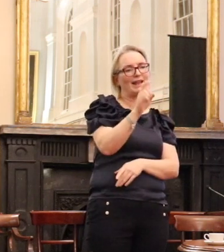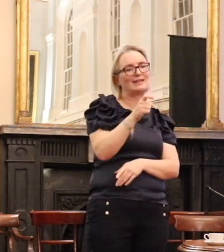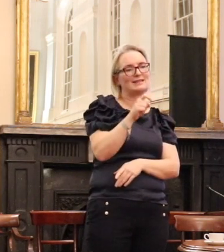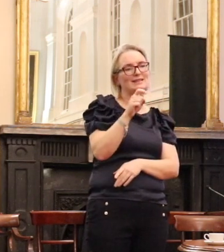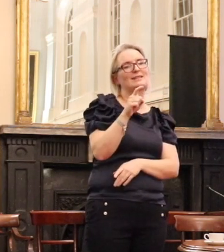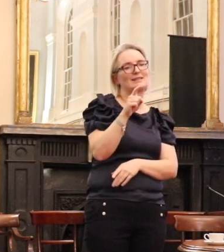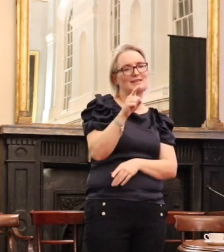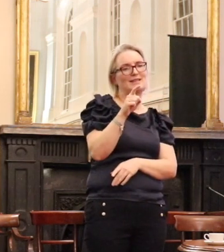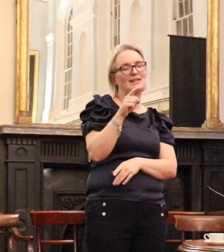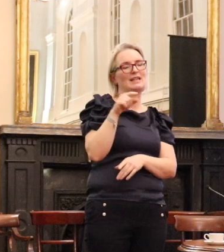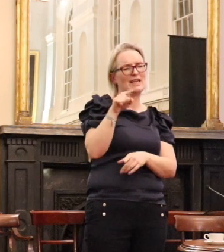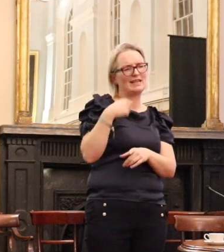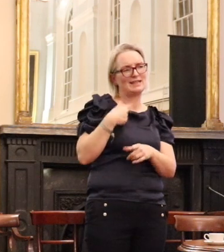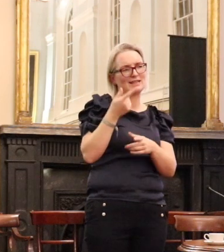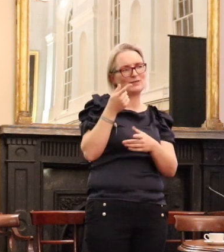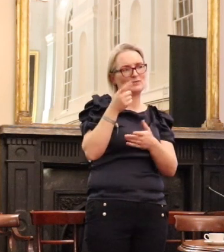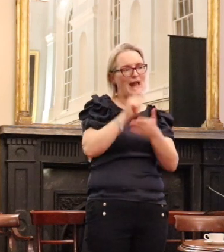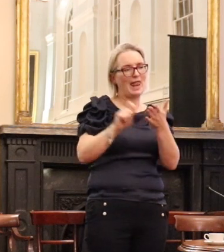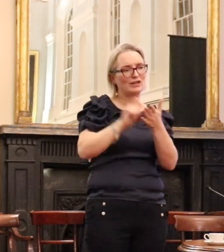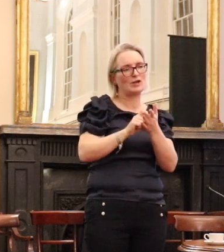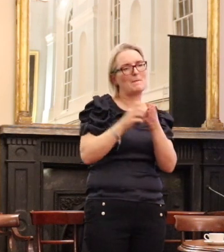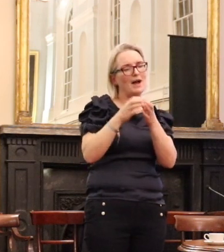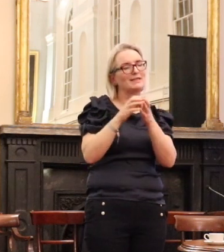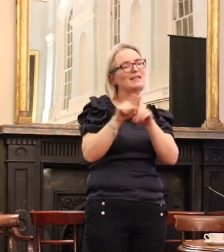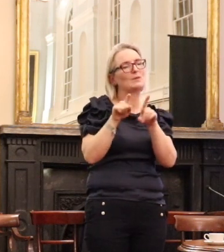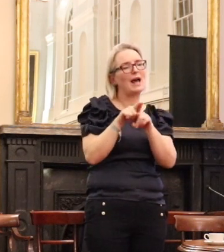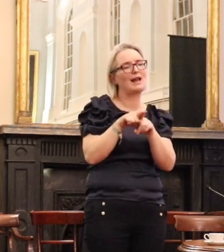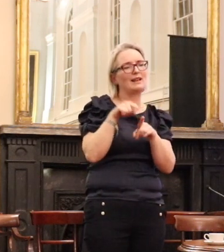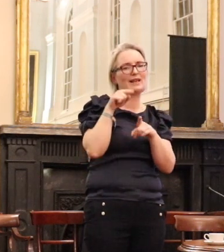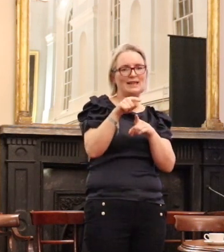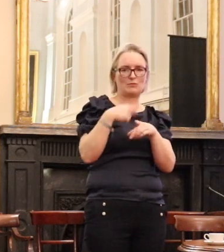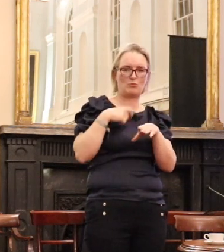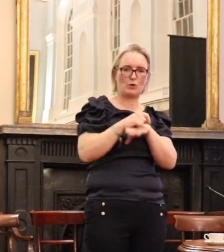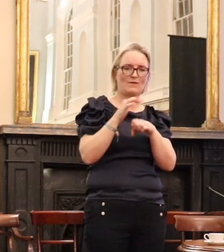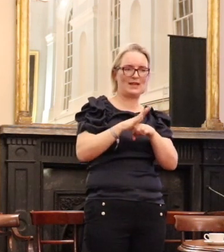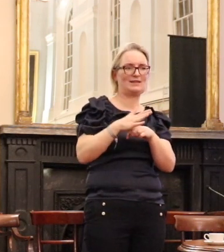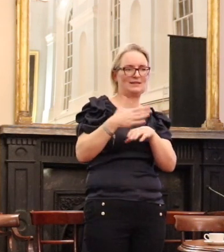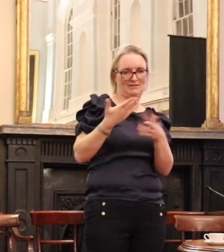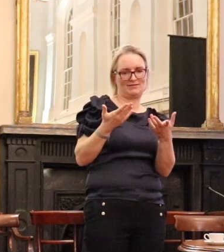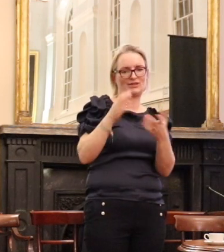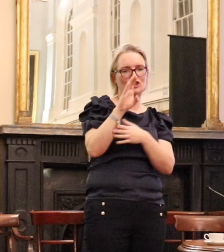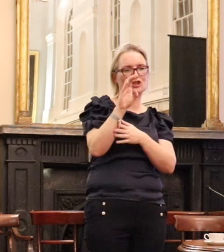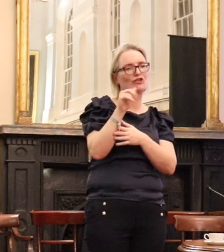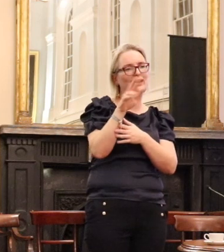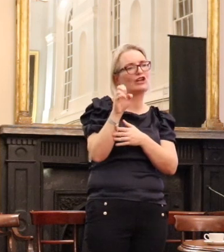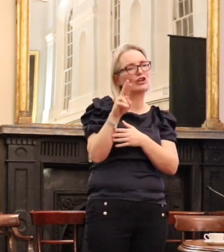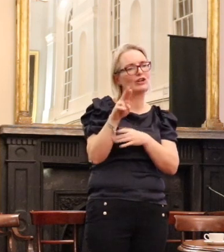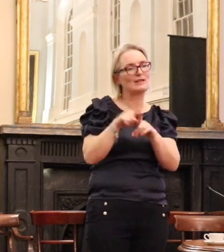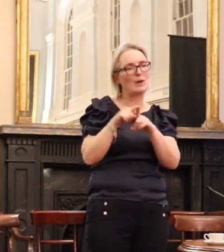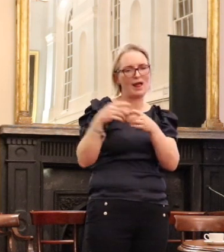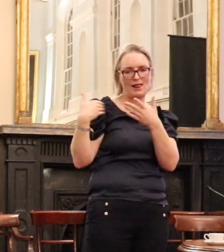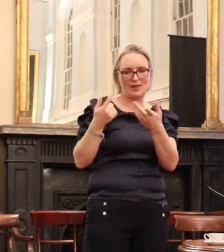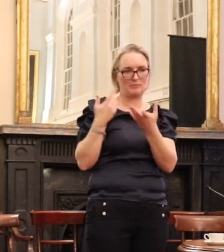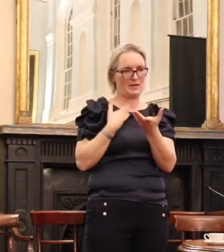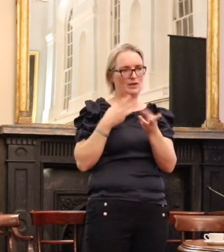for most of his political career and to have our current party